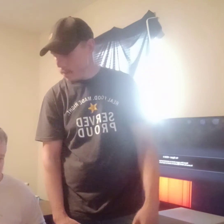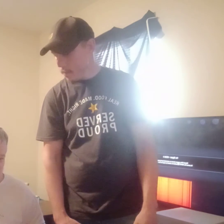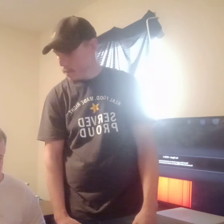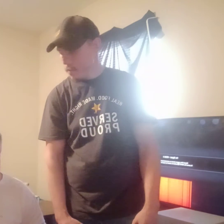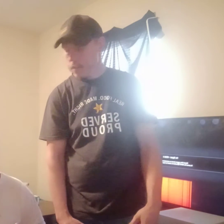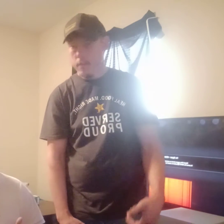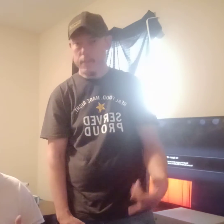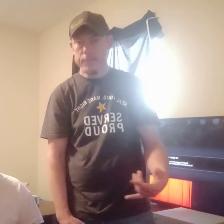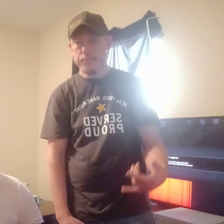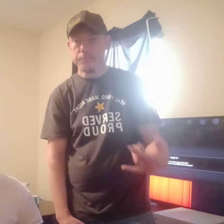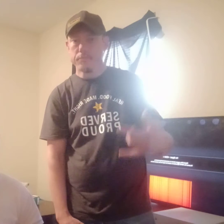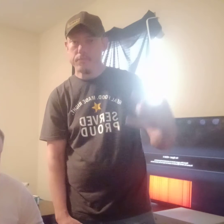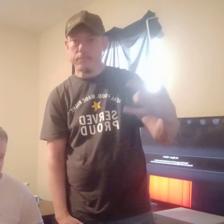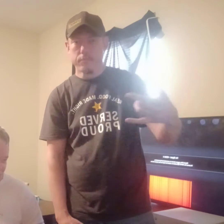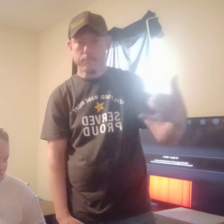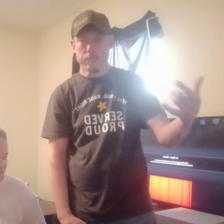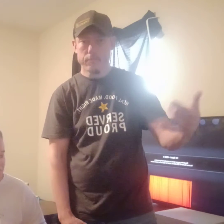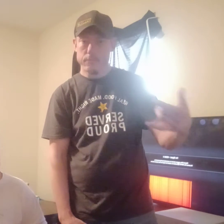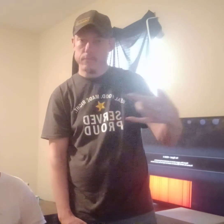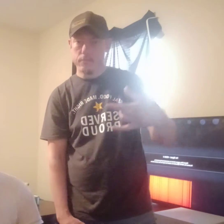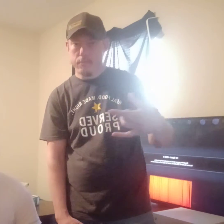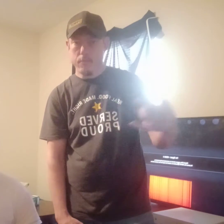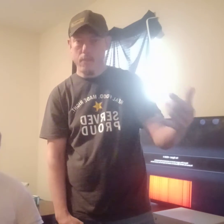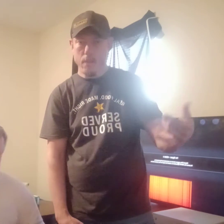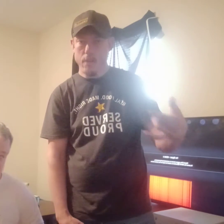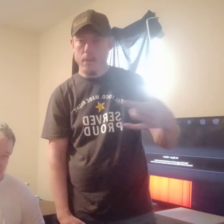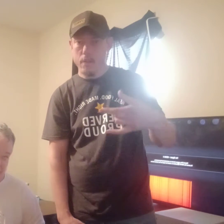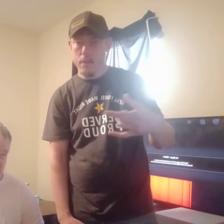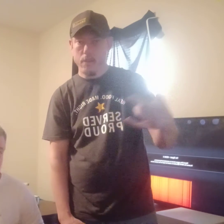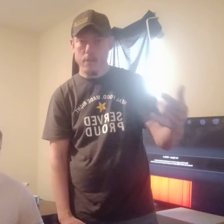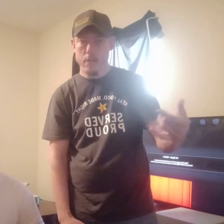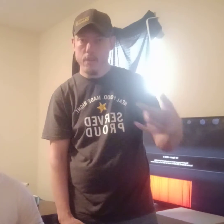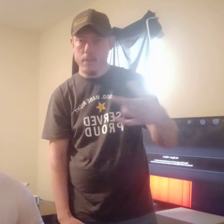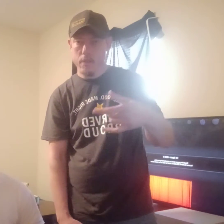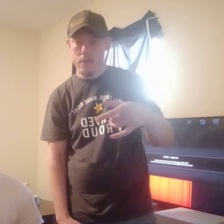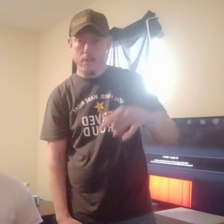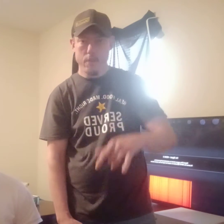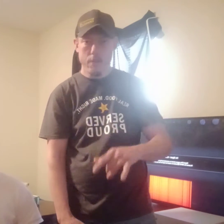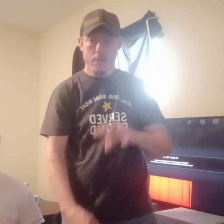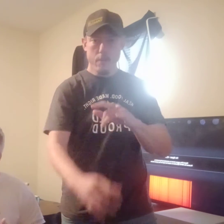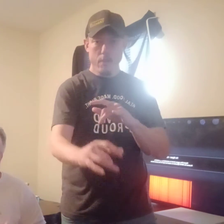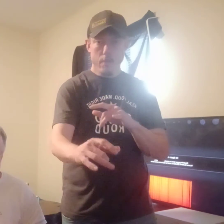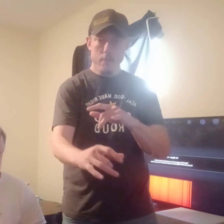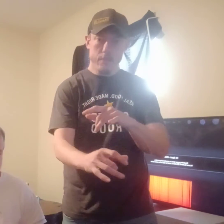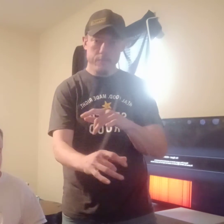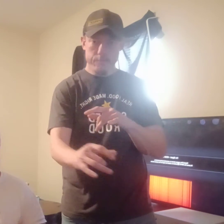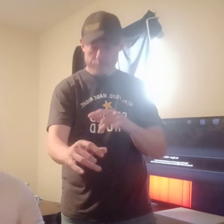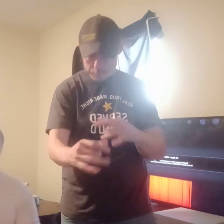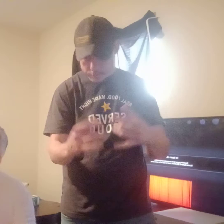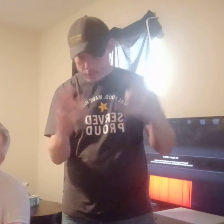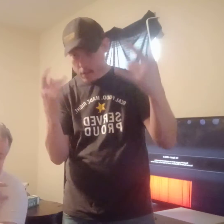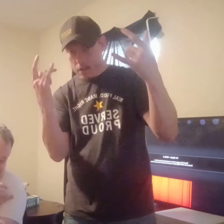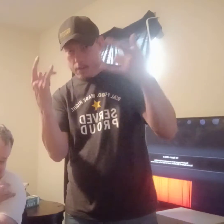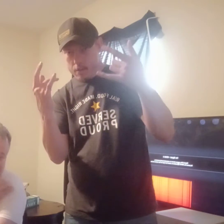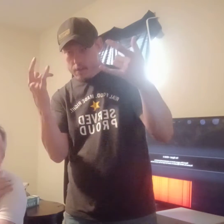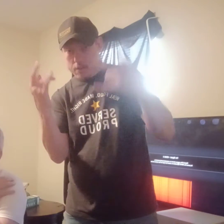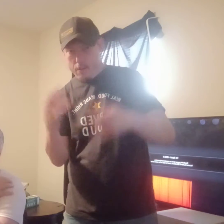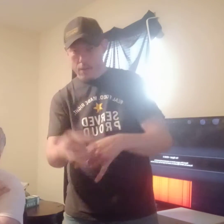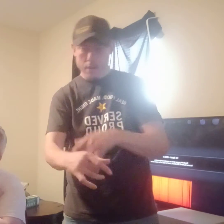this my little is this is me, my Raffer, so this me,